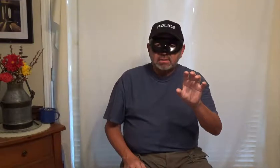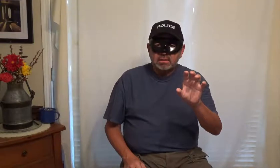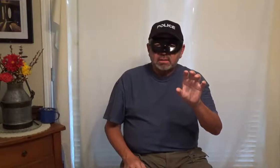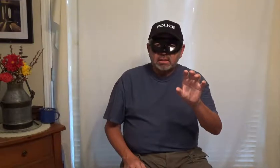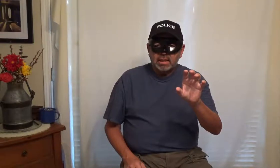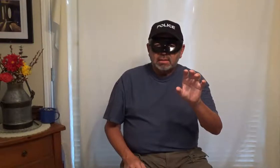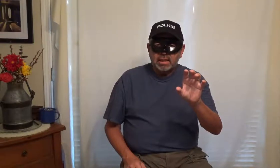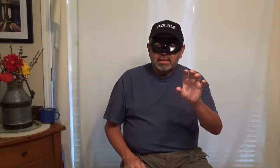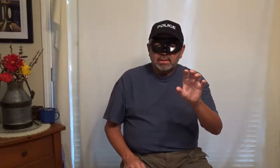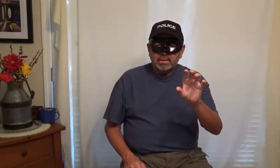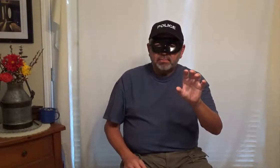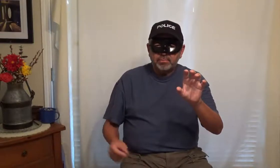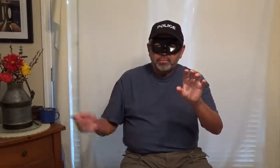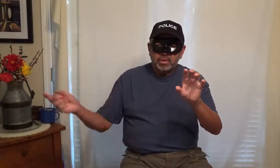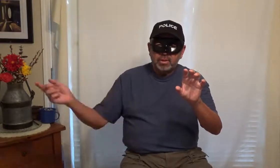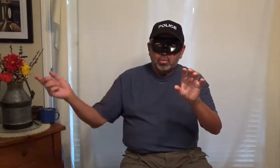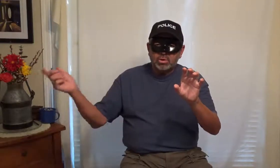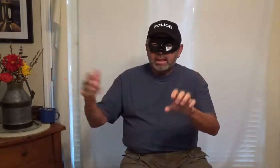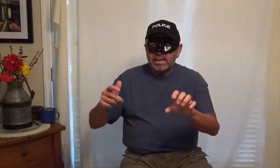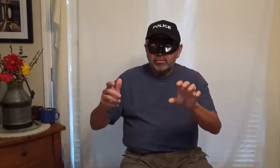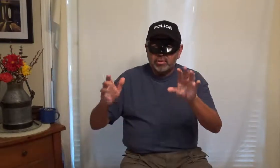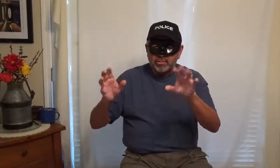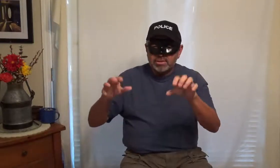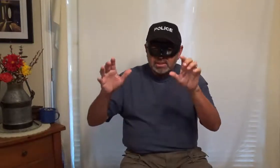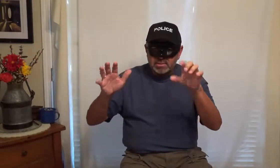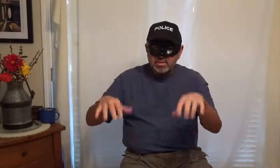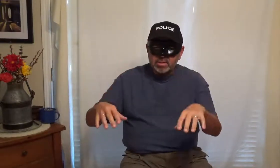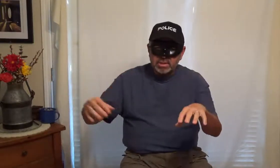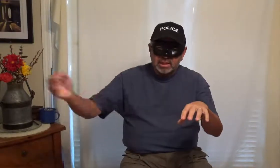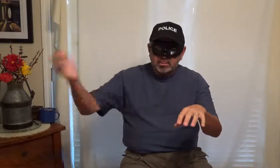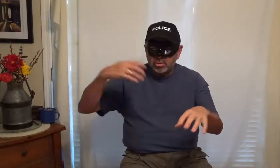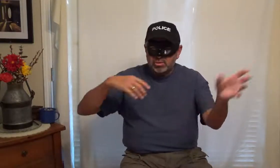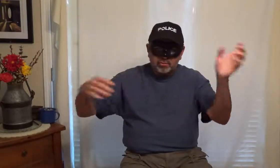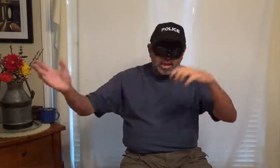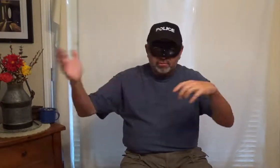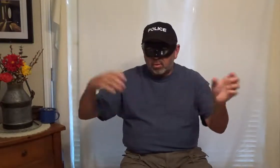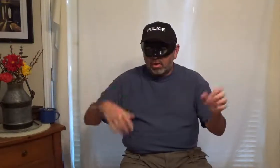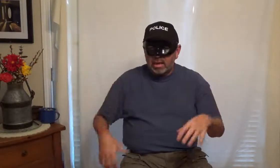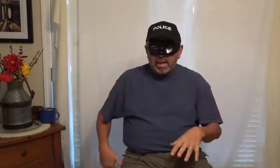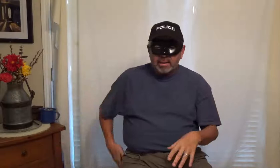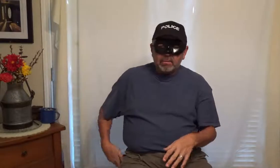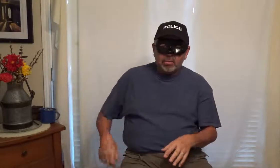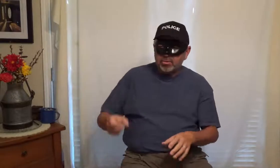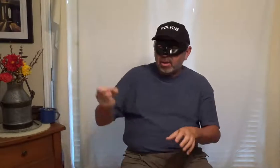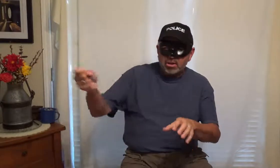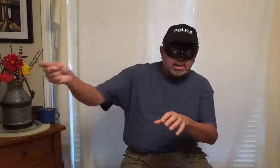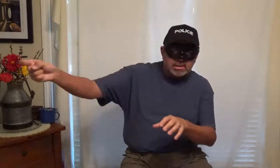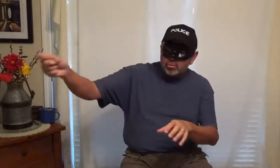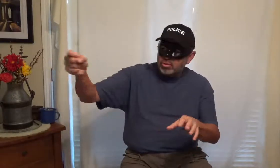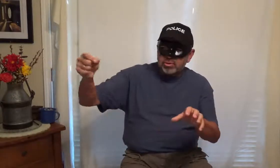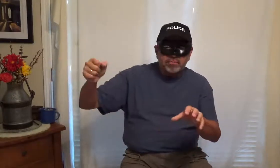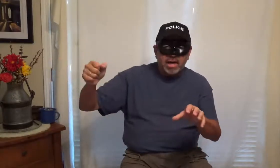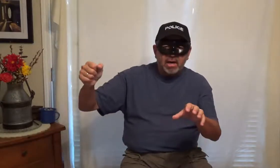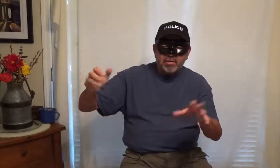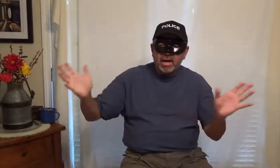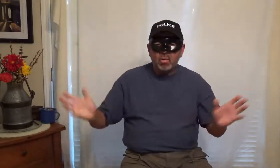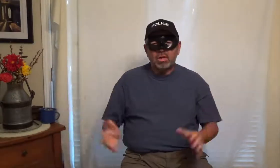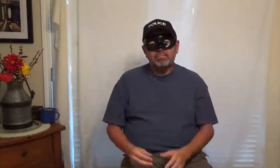and and you know we're ducking we grabbed the suspects everybody's ducking and bullets are flying everywhere and it will pull out our guns and we're returning fire and then I woke up